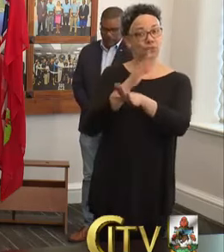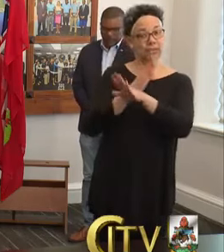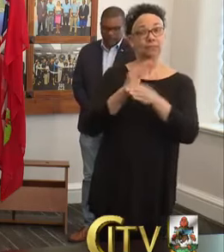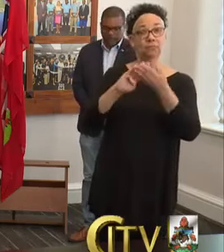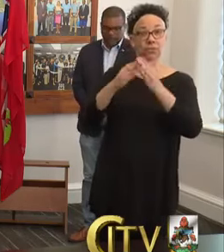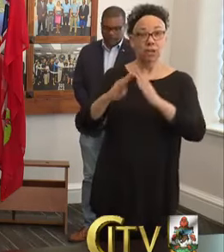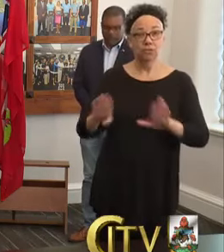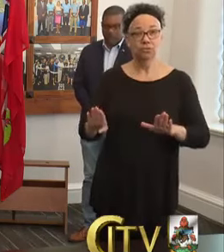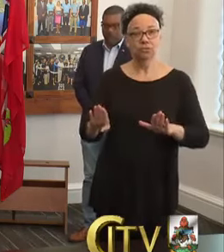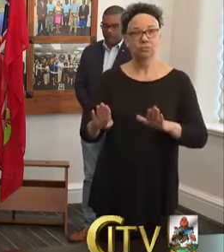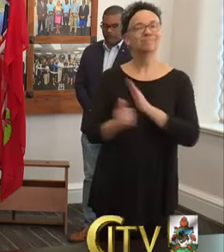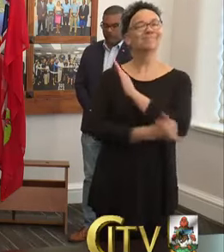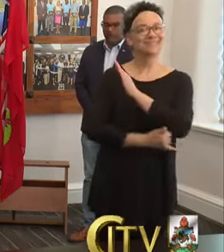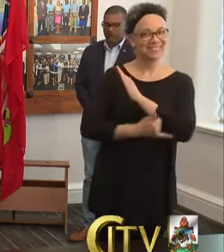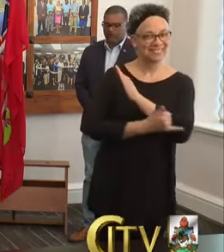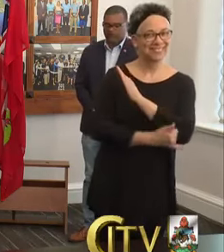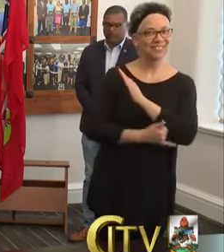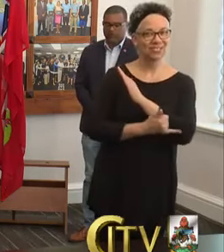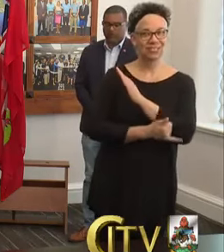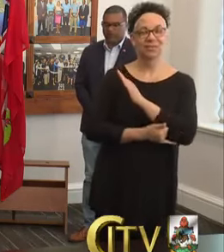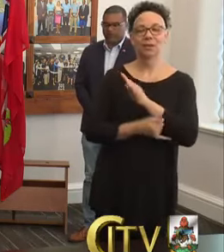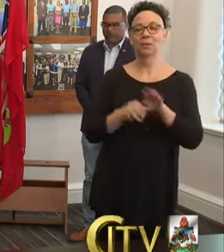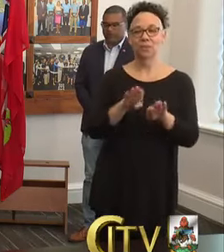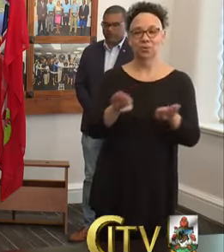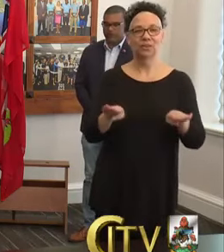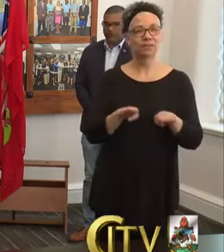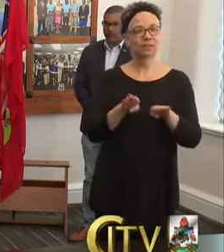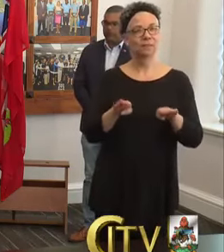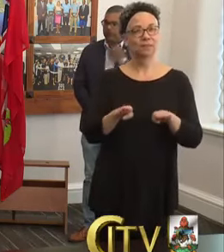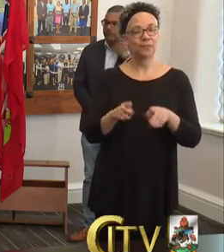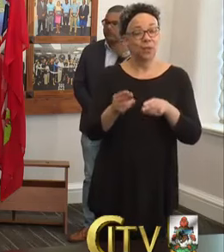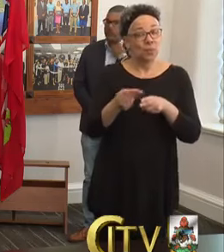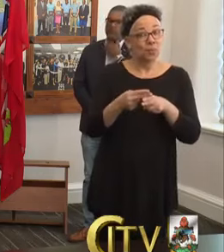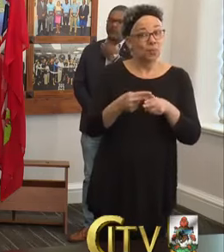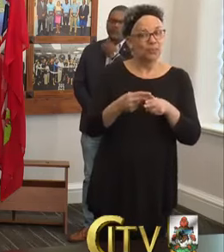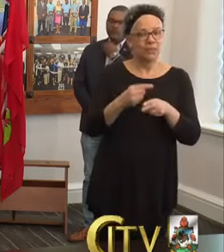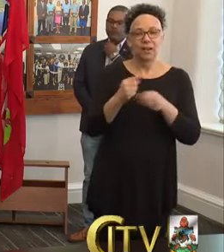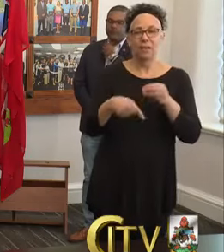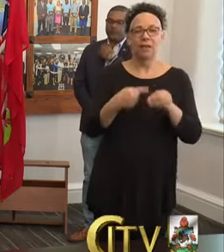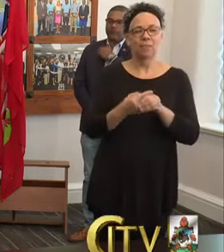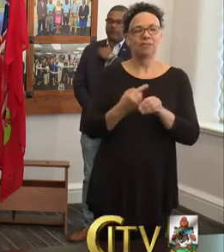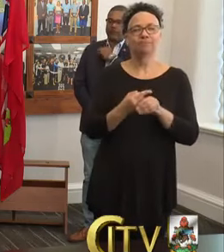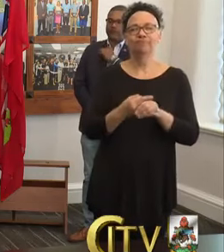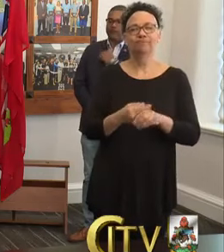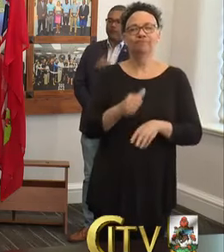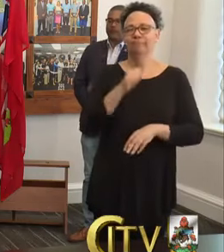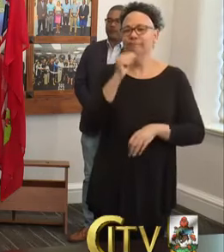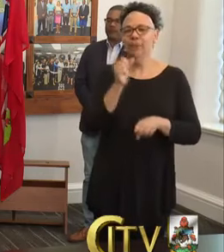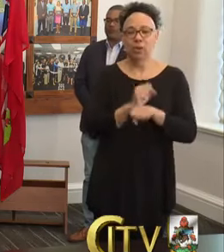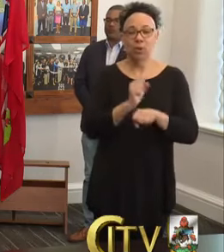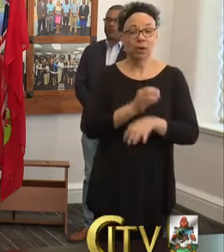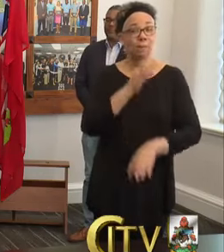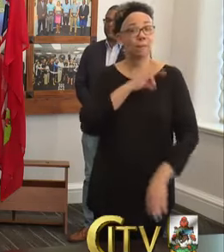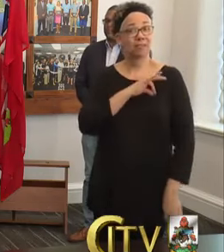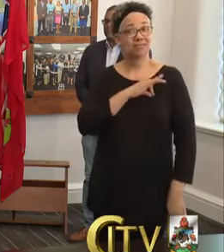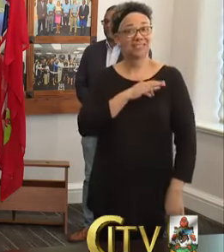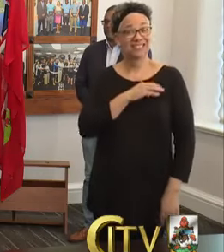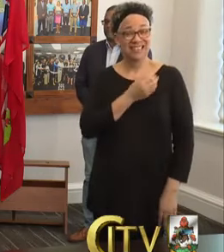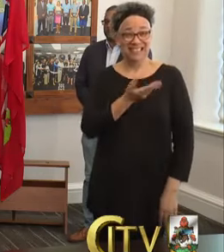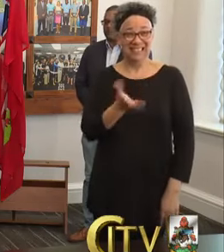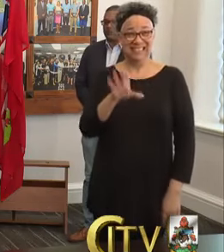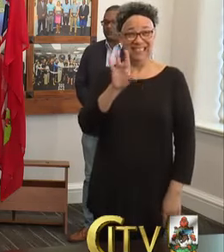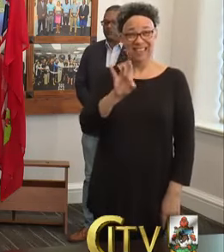country and the people of Bermuda. Briefly, on unemployment benefits, there are 819